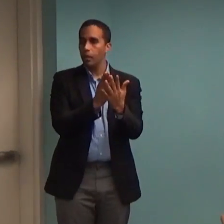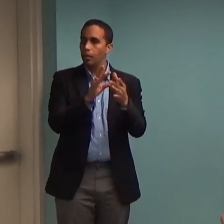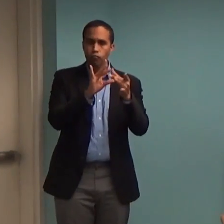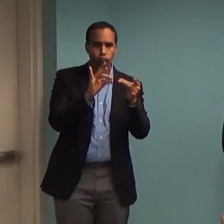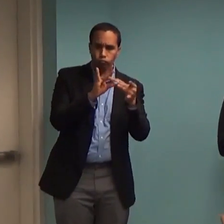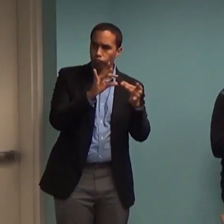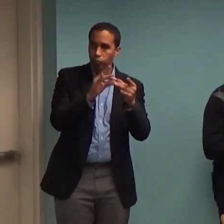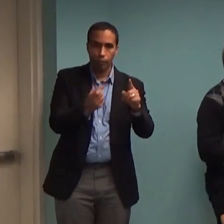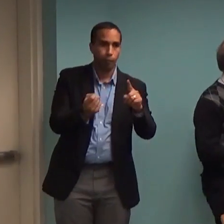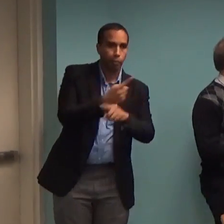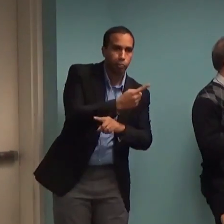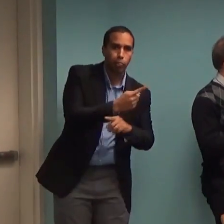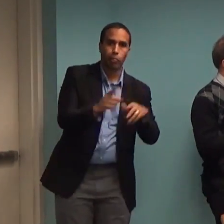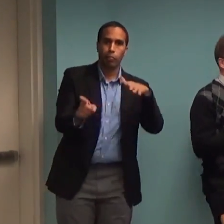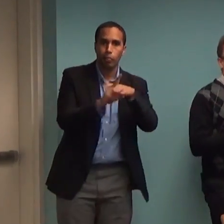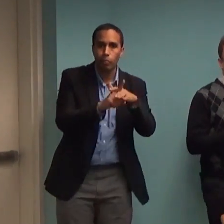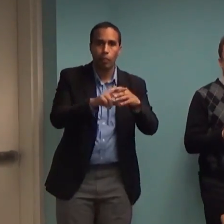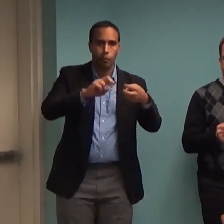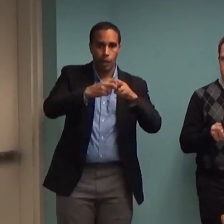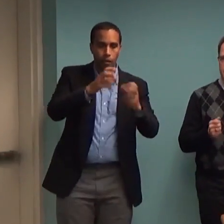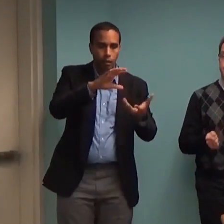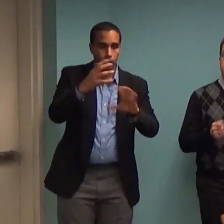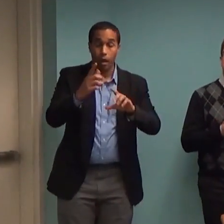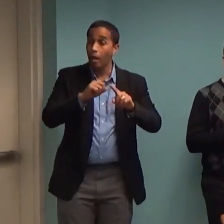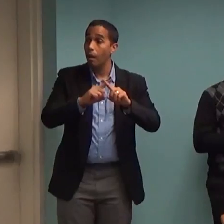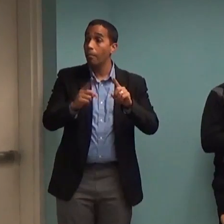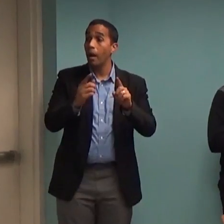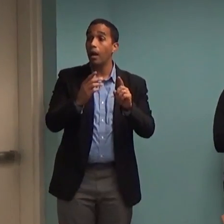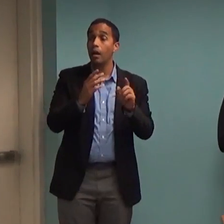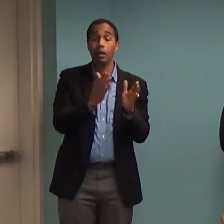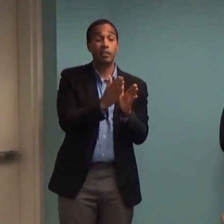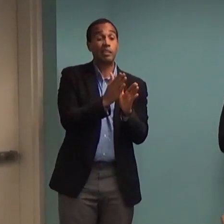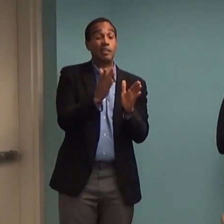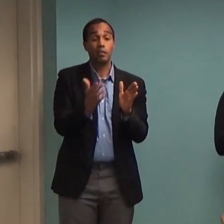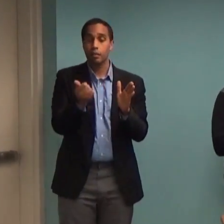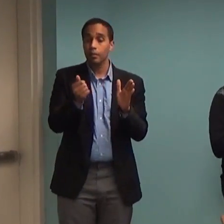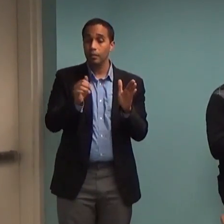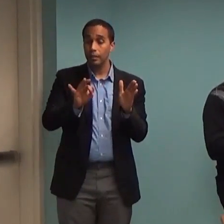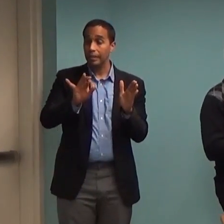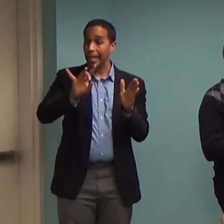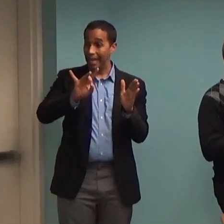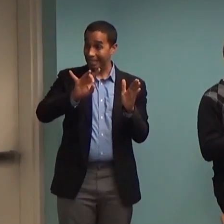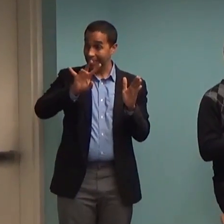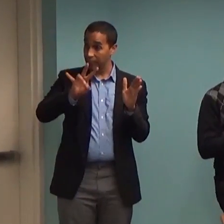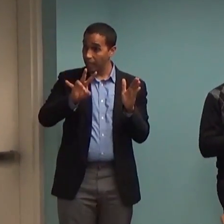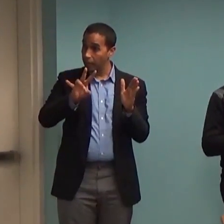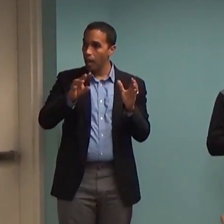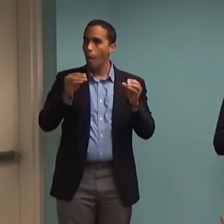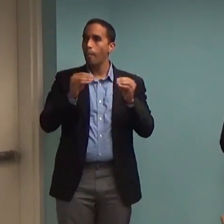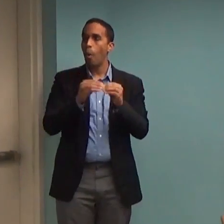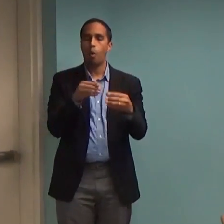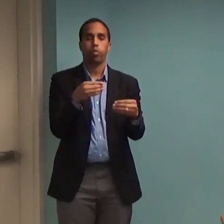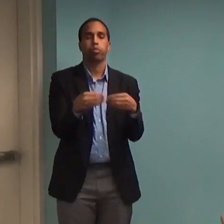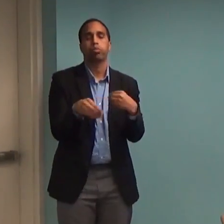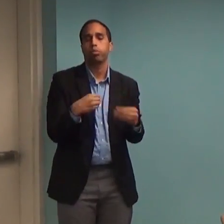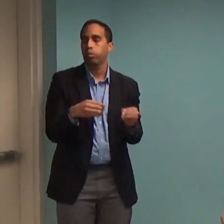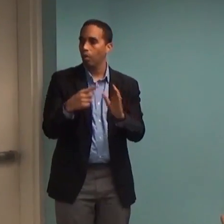that changed. The FDA further relaxed the rules where they really only had to report the most common